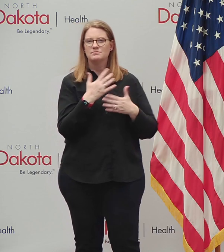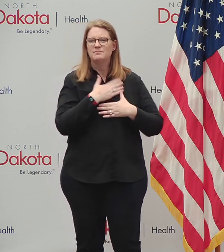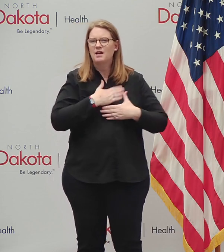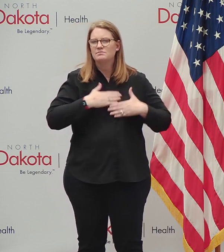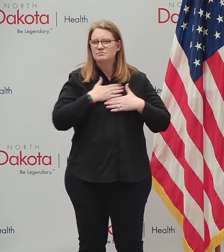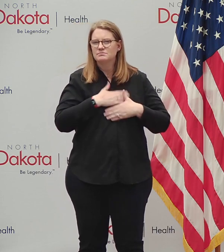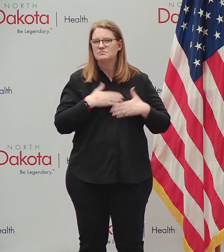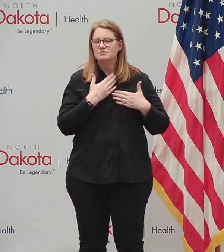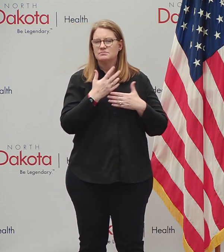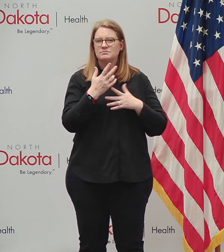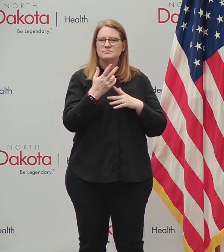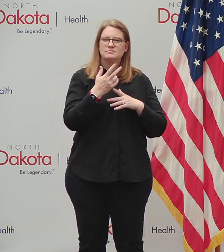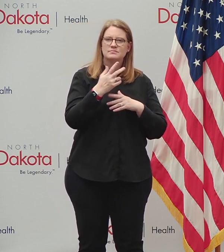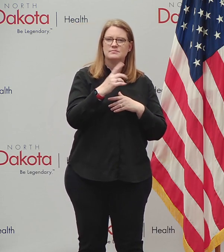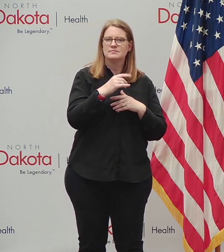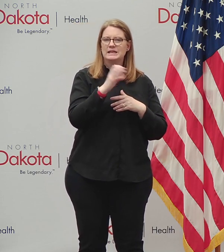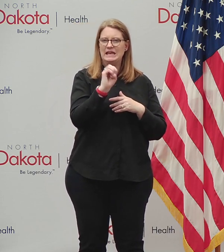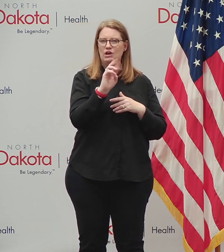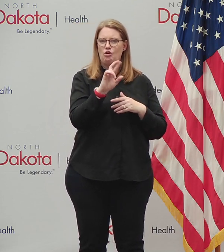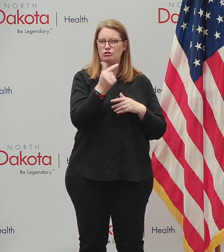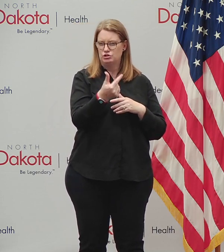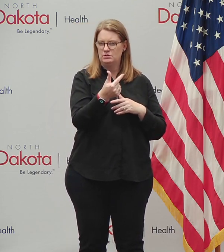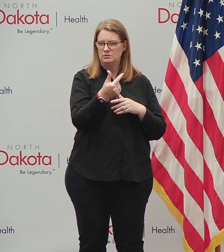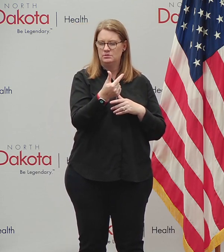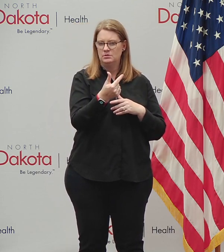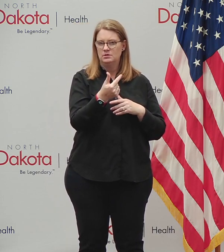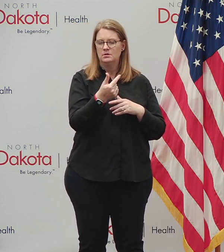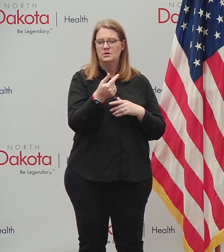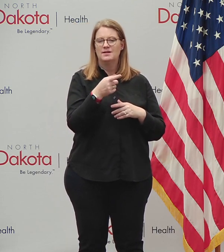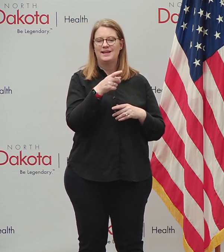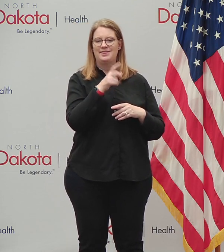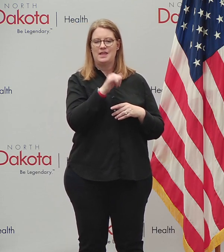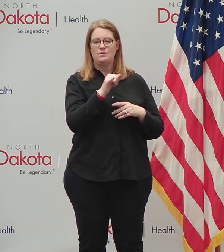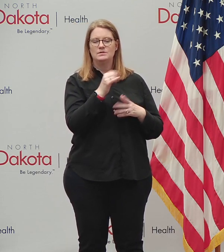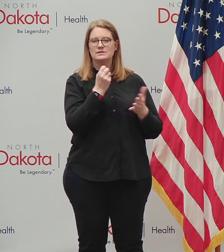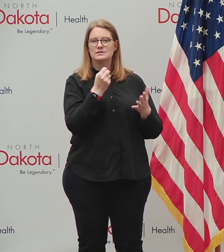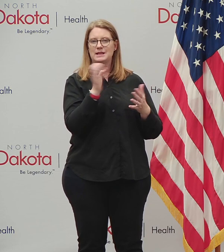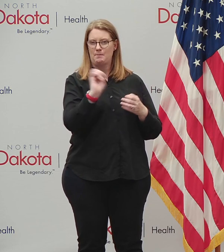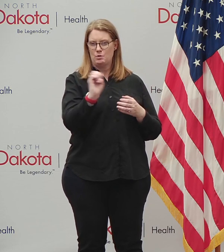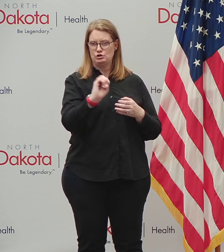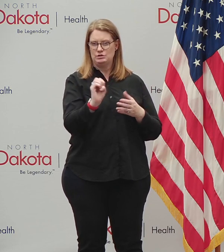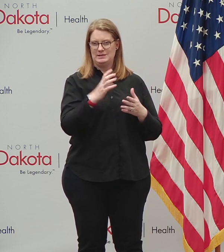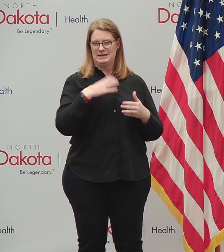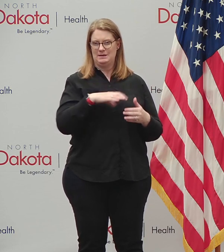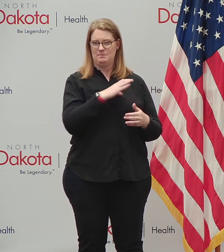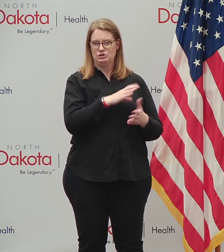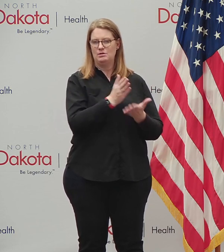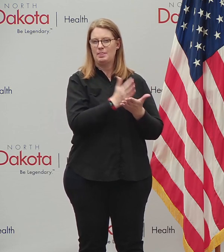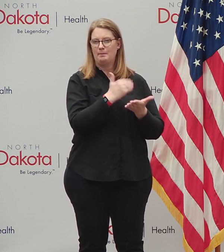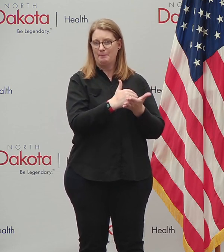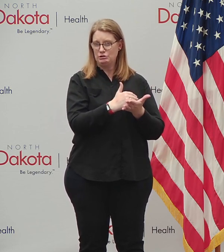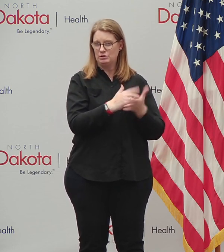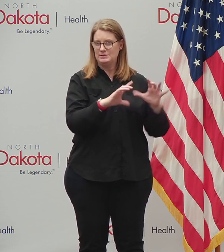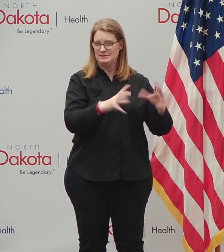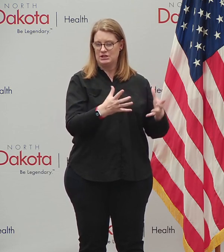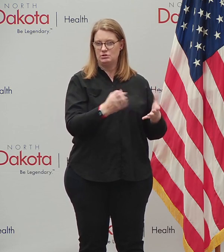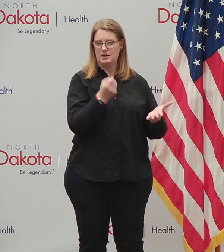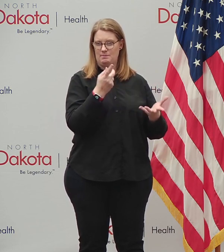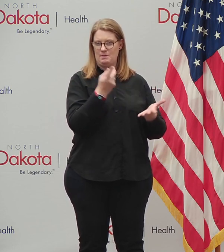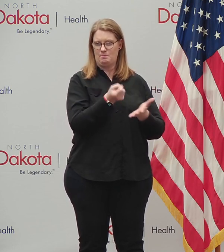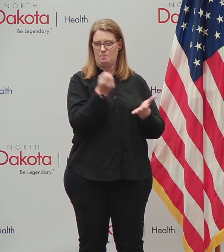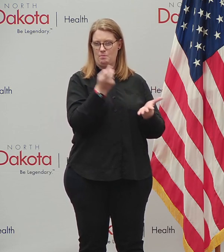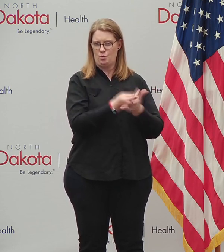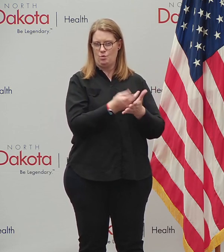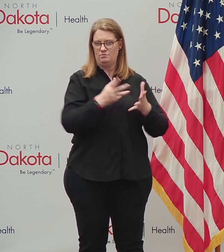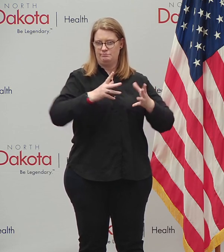economic resiliency grants, which, again, were approved by the emergency commission, the budget section, recently. And these are,